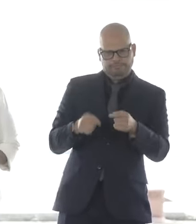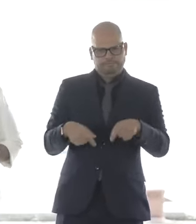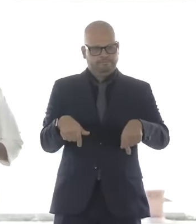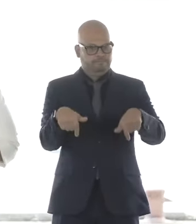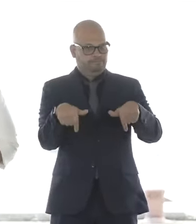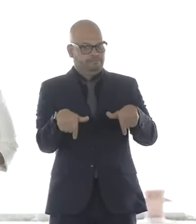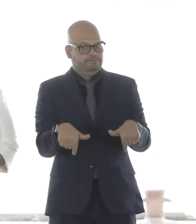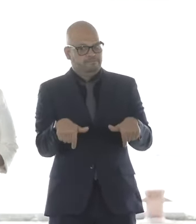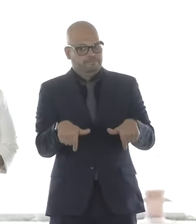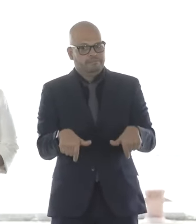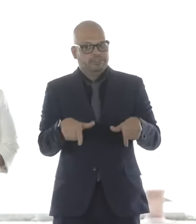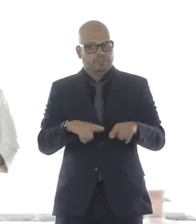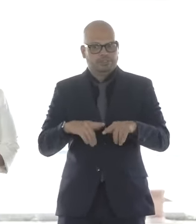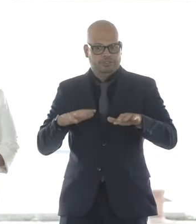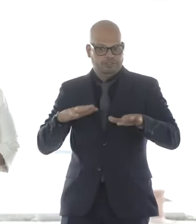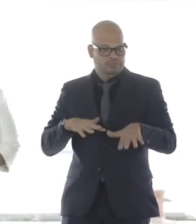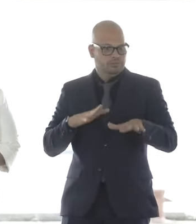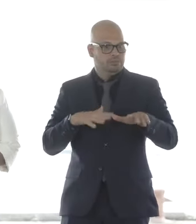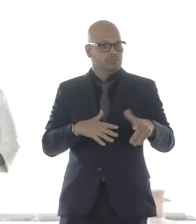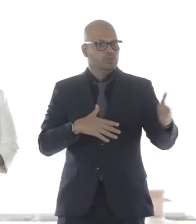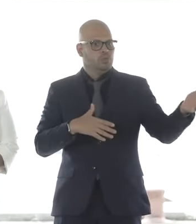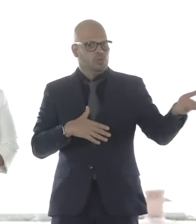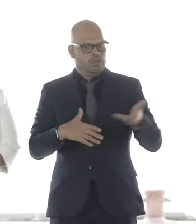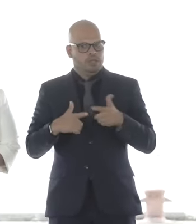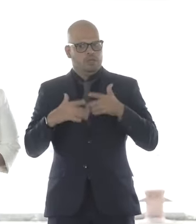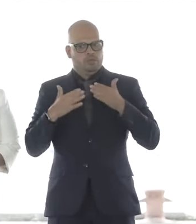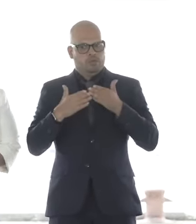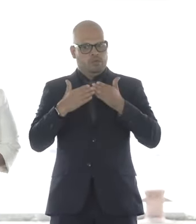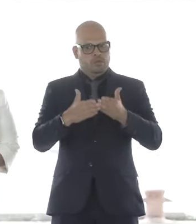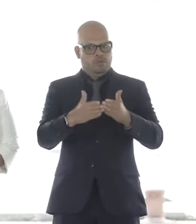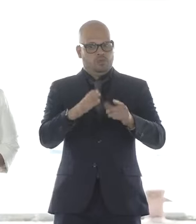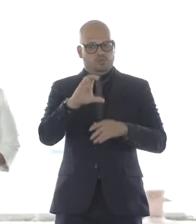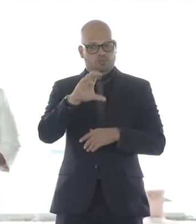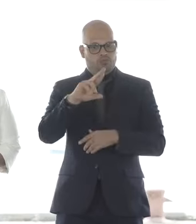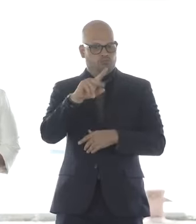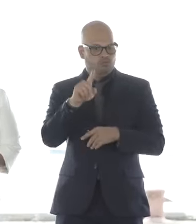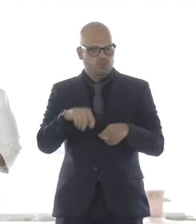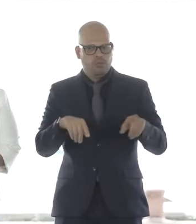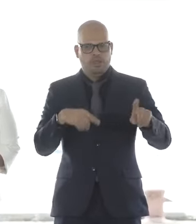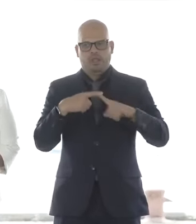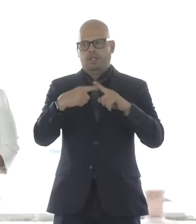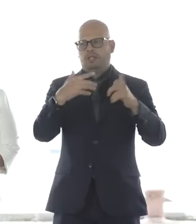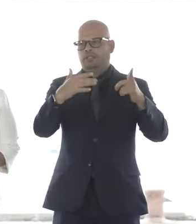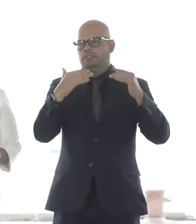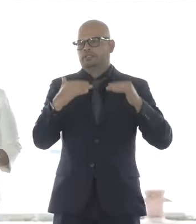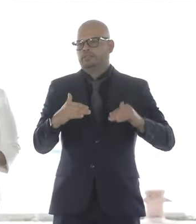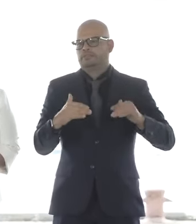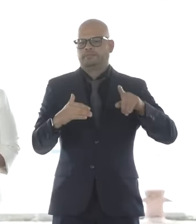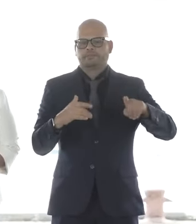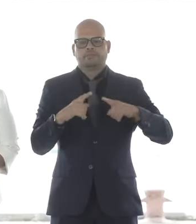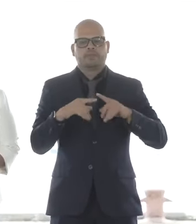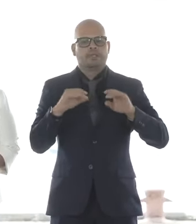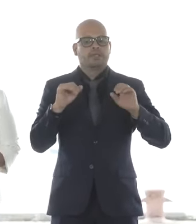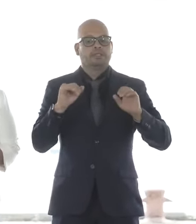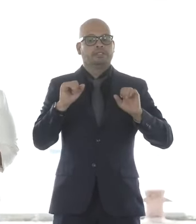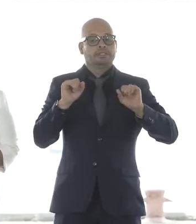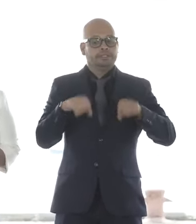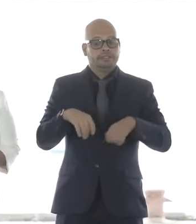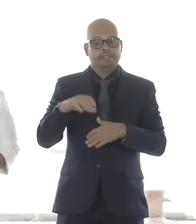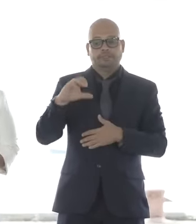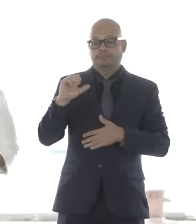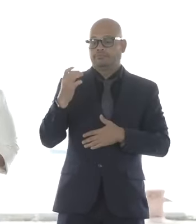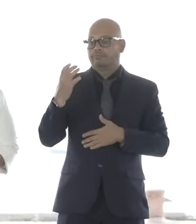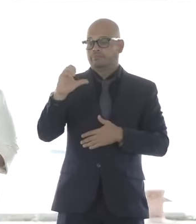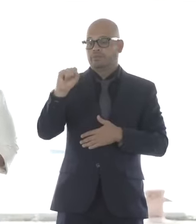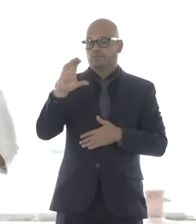Hooray! In New Bedford, we're the largest scallops landing in the world. We can do that and provide offshore wind and clean energy for our future. The